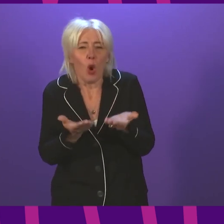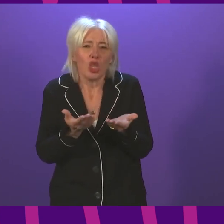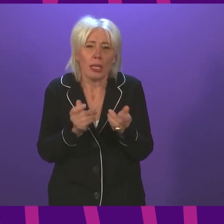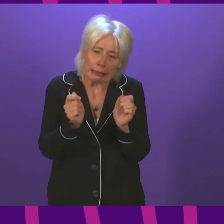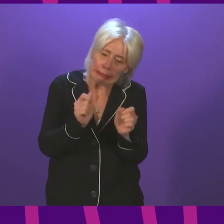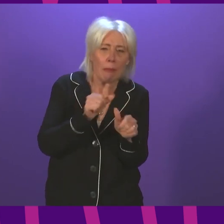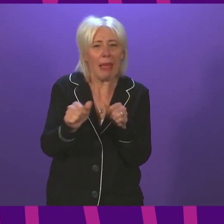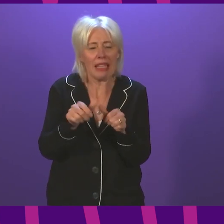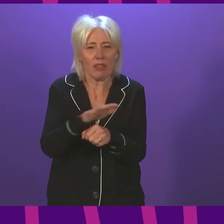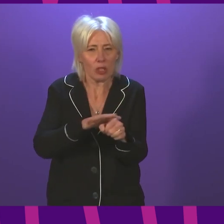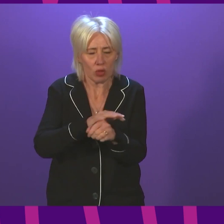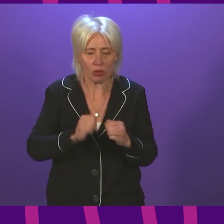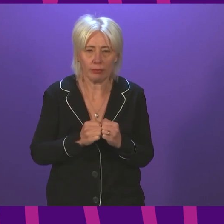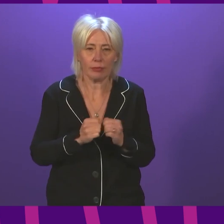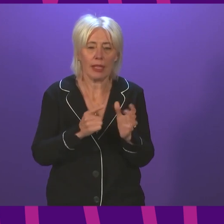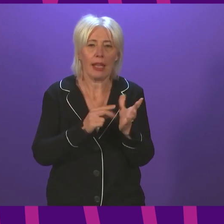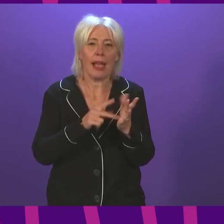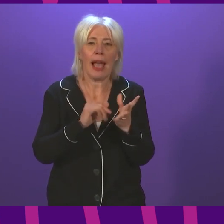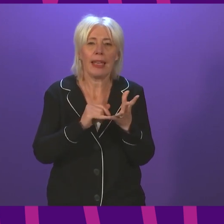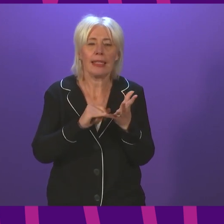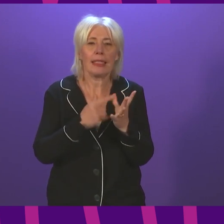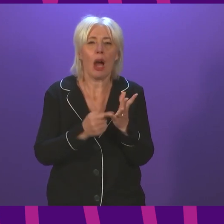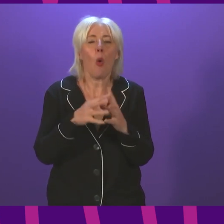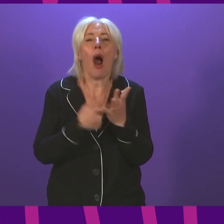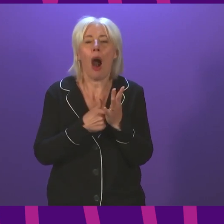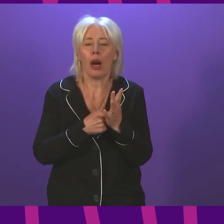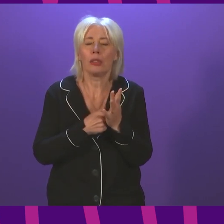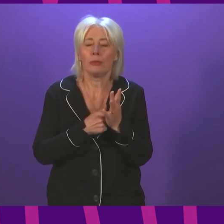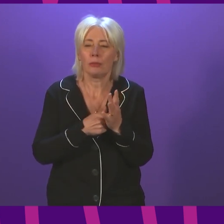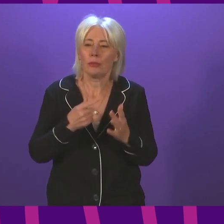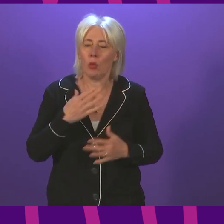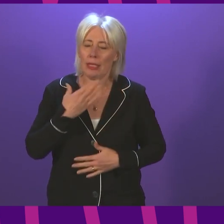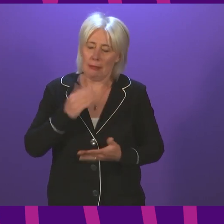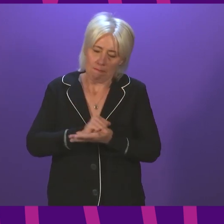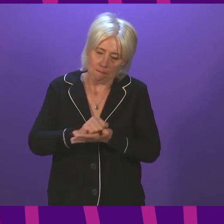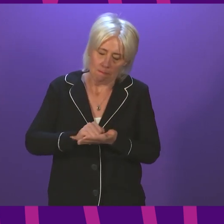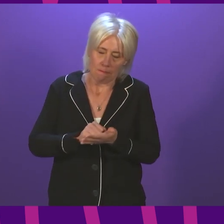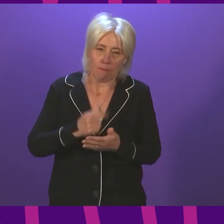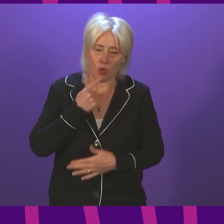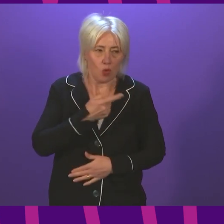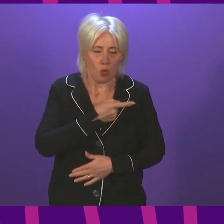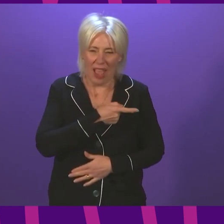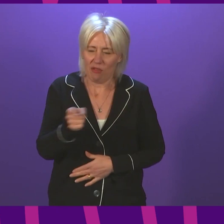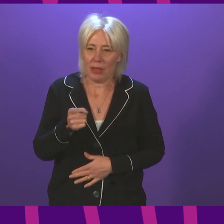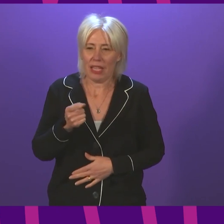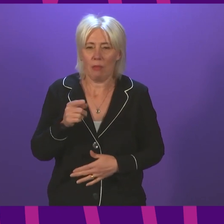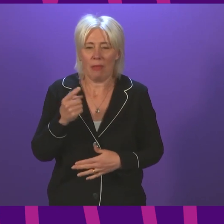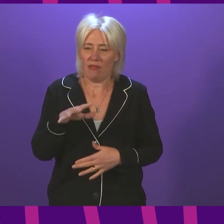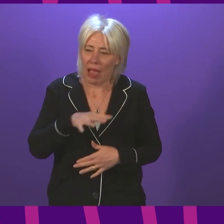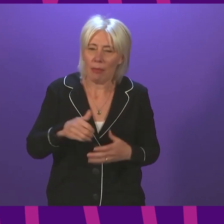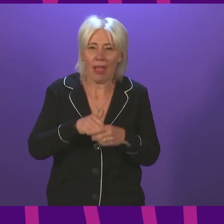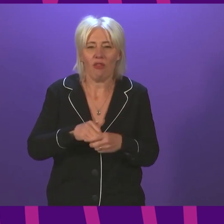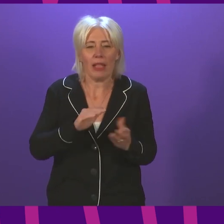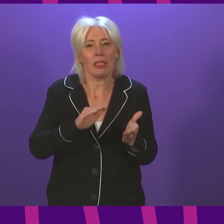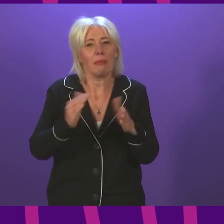Anna Sarwar. Can I start by sending my condolences to all those that have lost a loved one to COVID. The government's